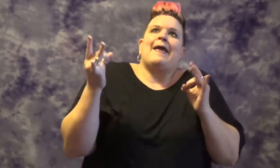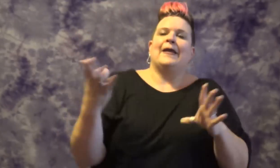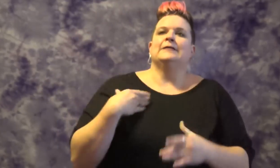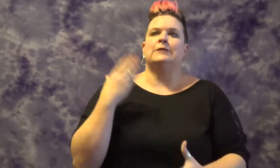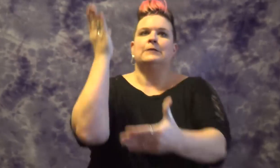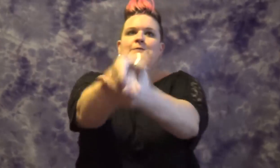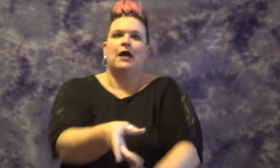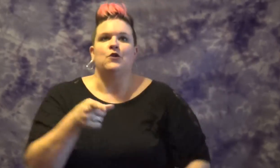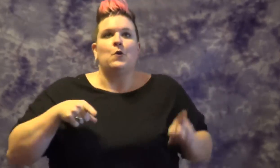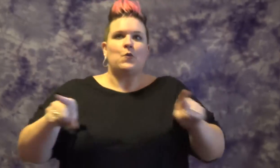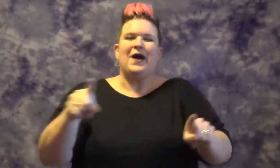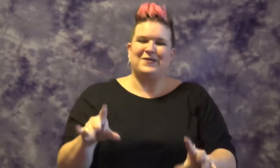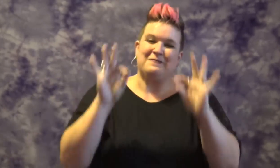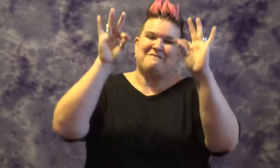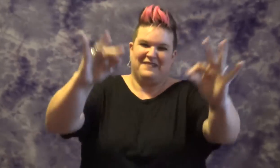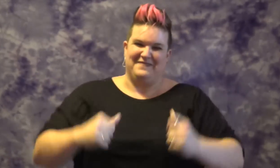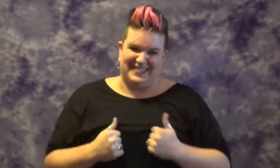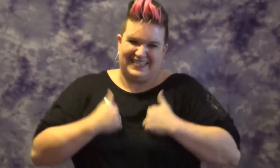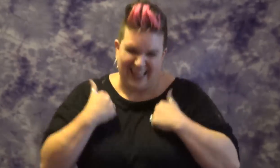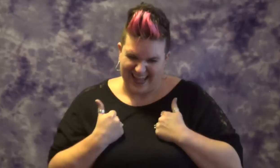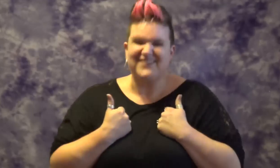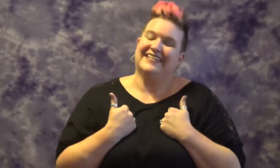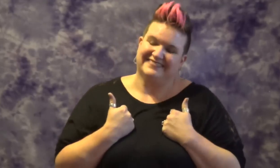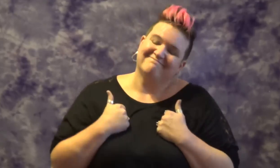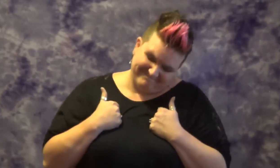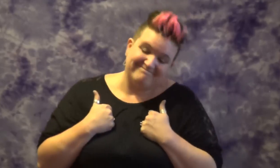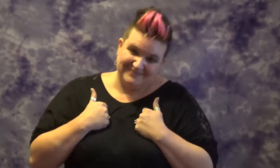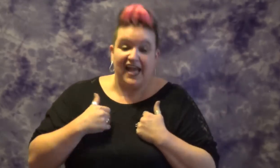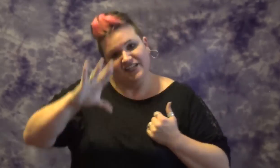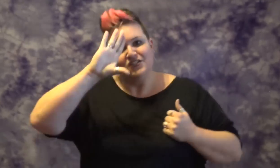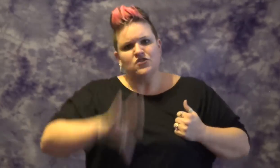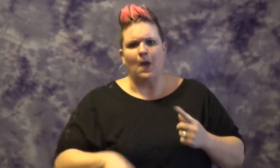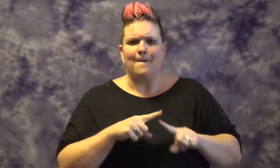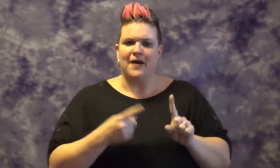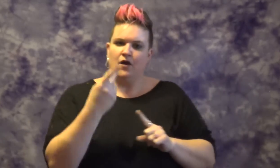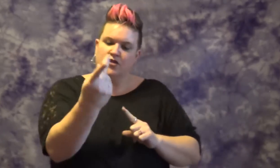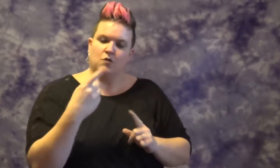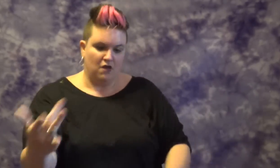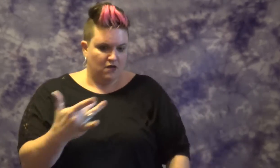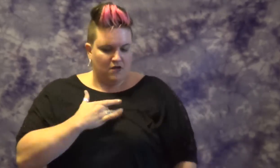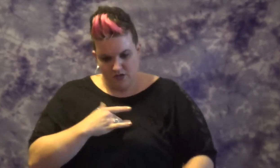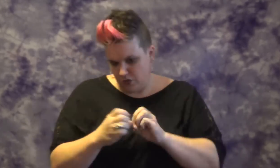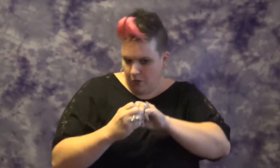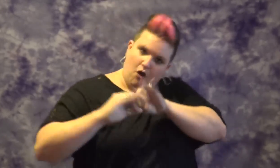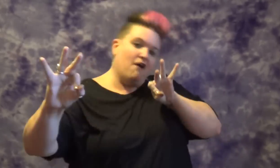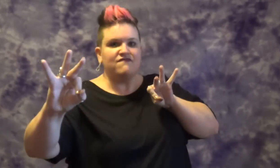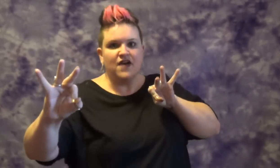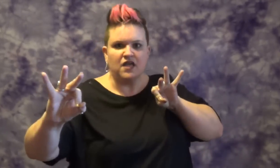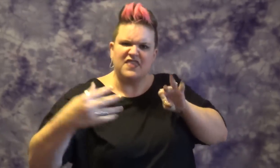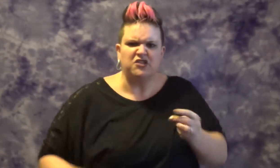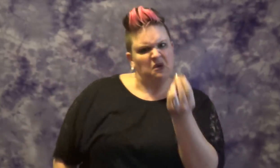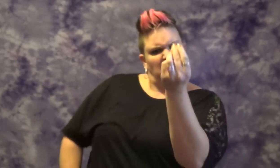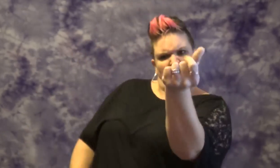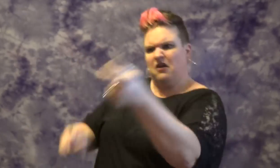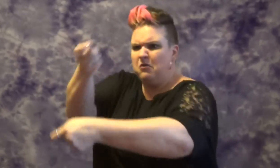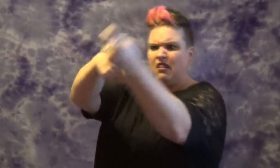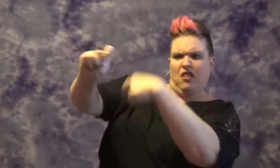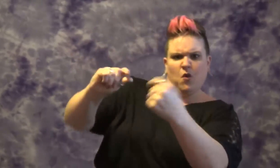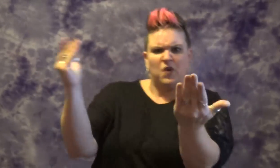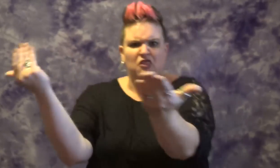of dinner. There was a snap in the face, how quickly I was replaced. And are you thinking